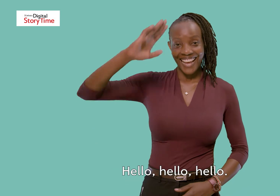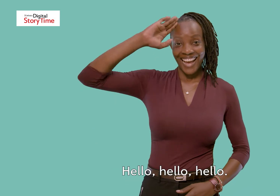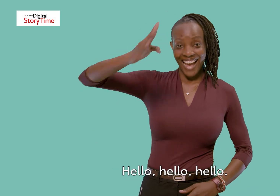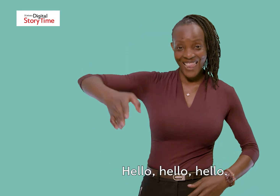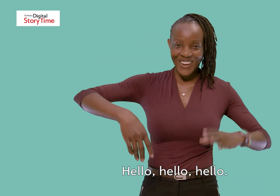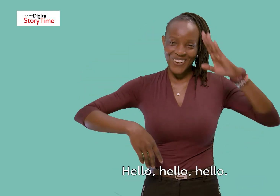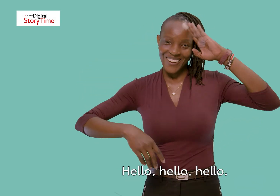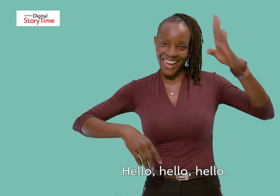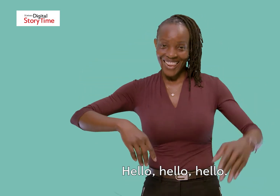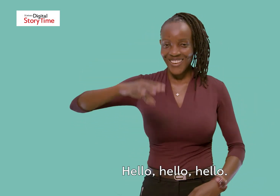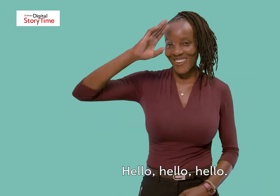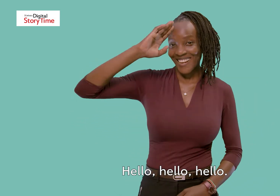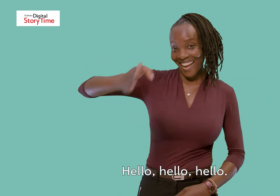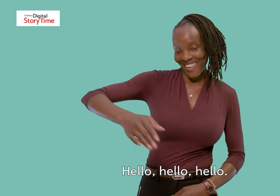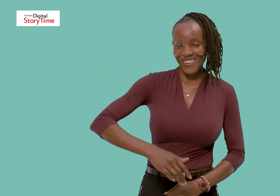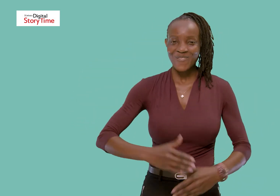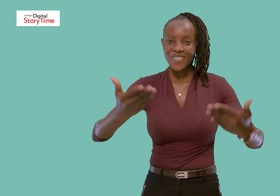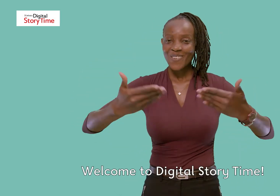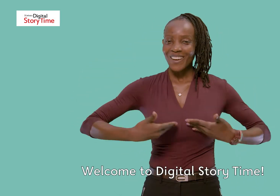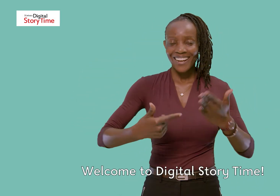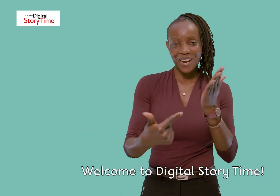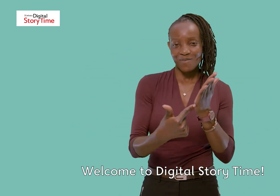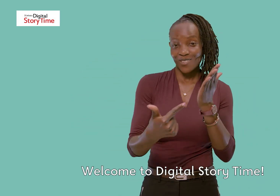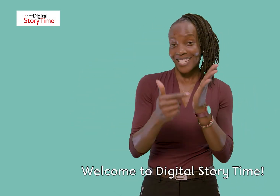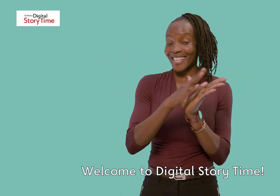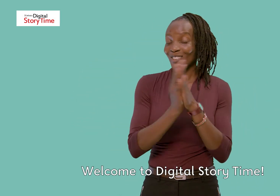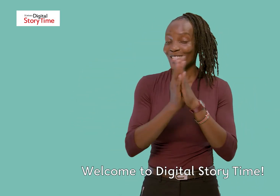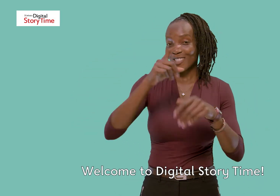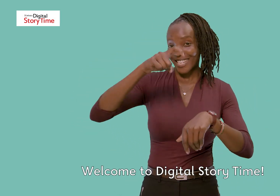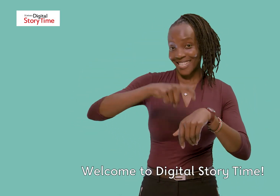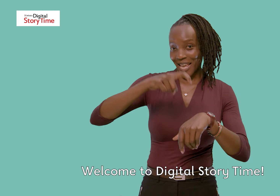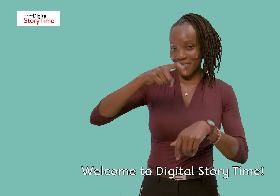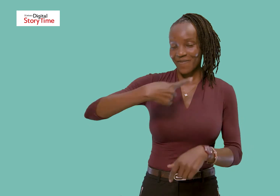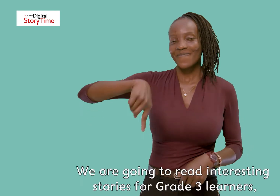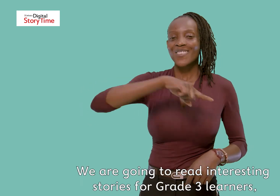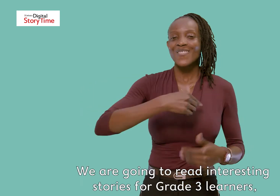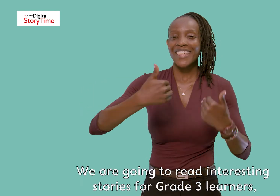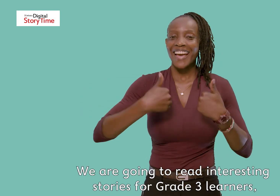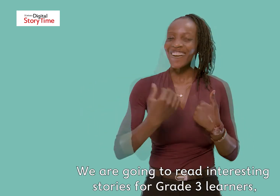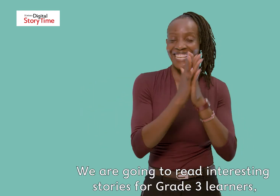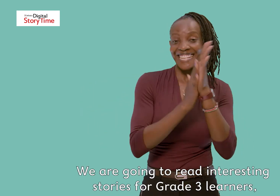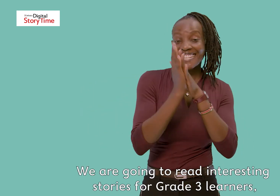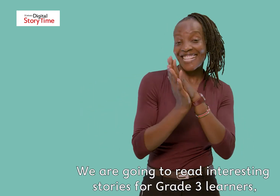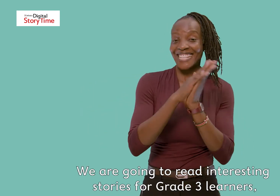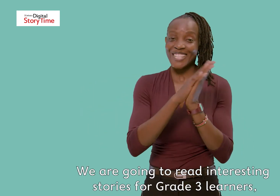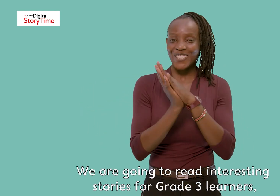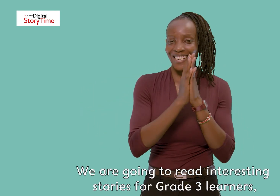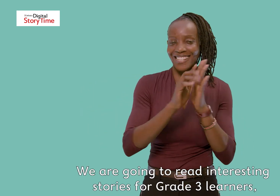hello hello hello welcome to digital story time we are going to read interesting stories for